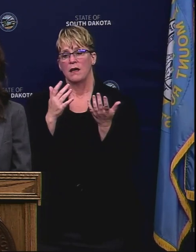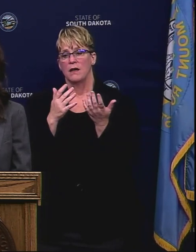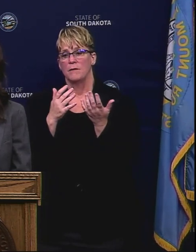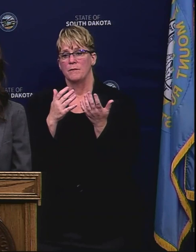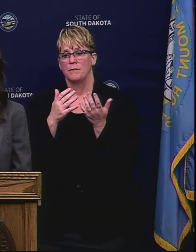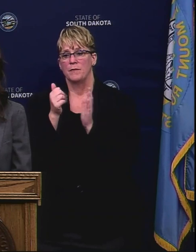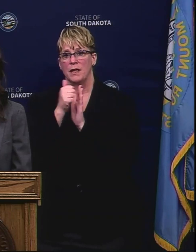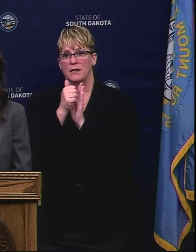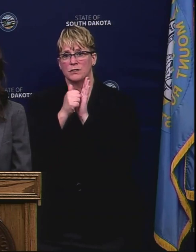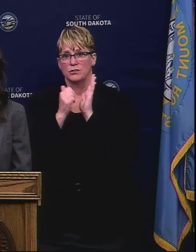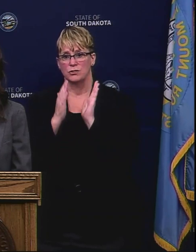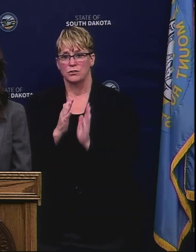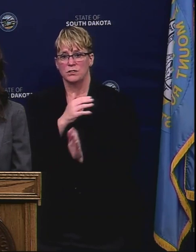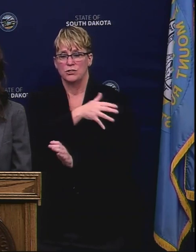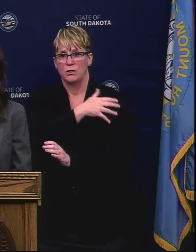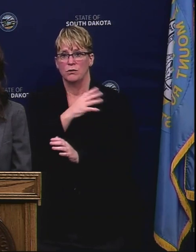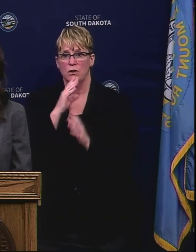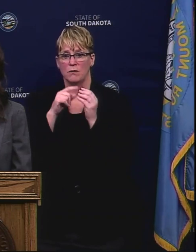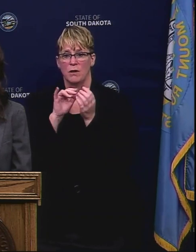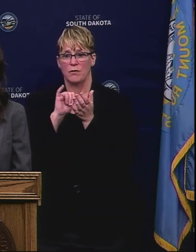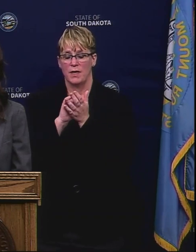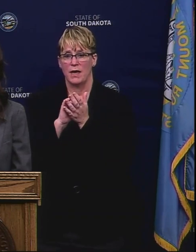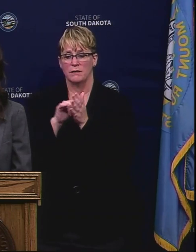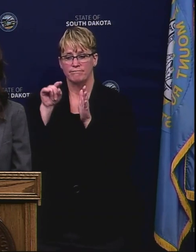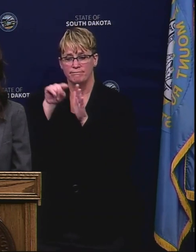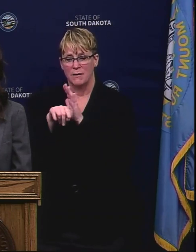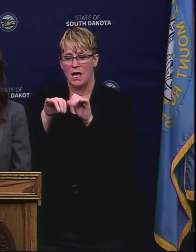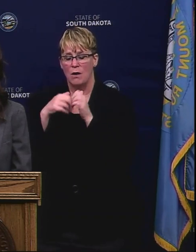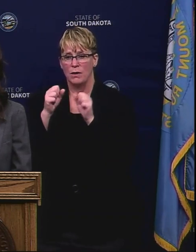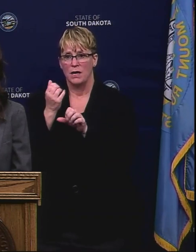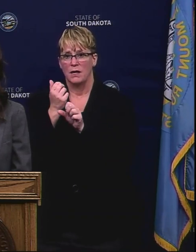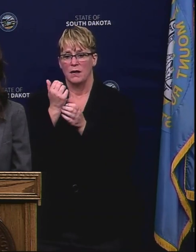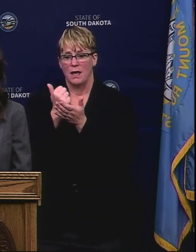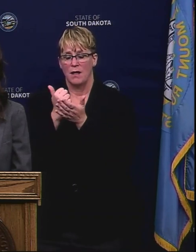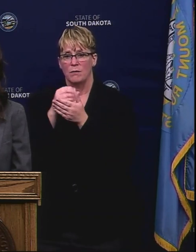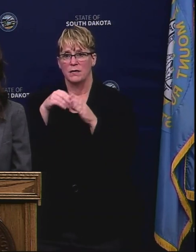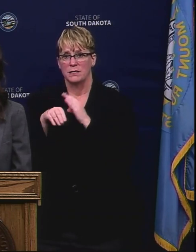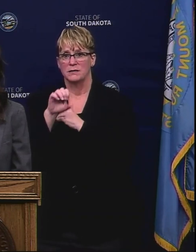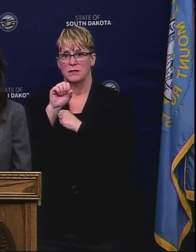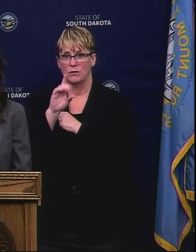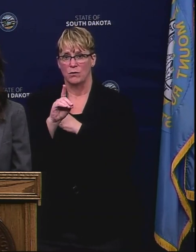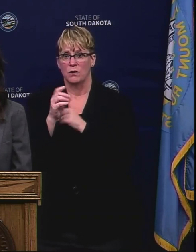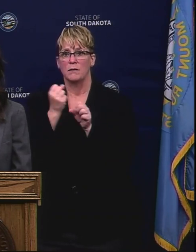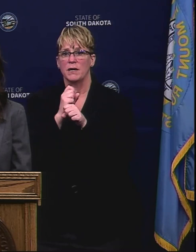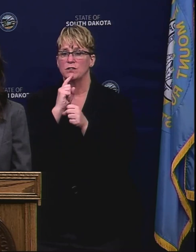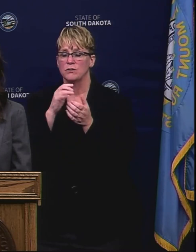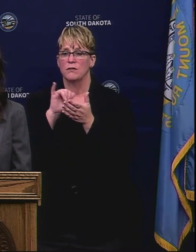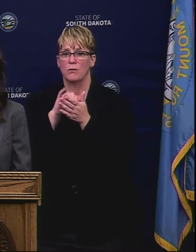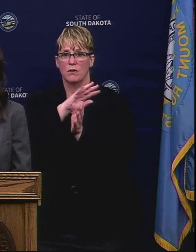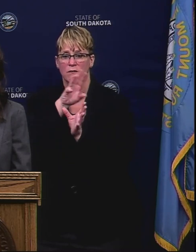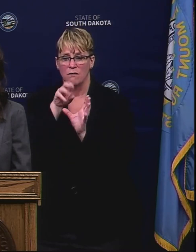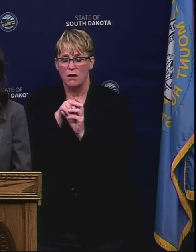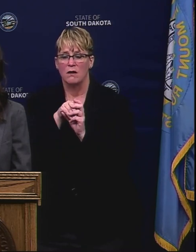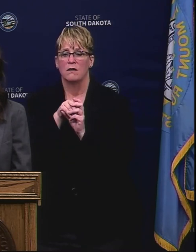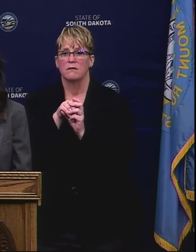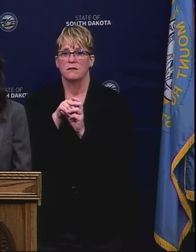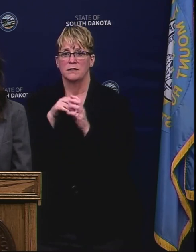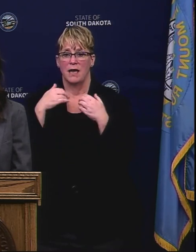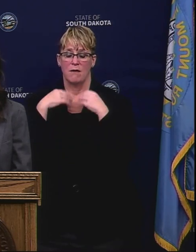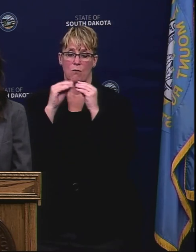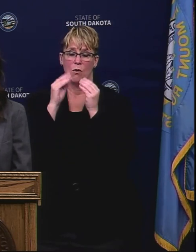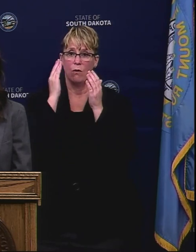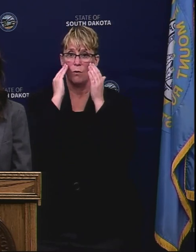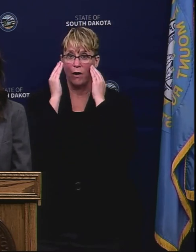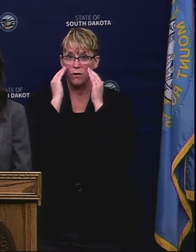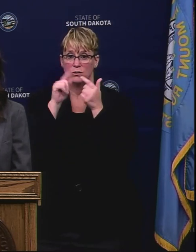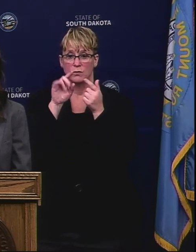about missing, murdered, and indigenous women and what we can do in South Dakota to make sure that we've got all hands on deck to bring awareness